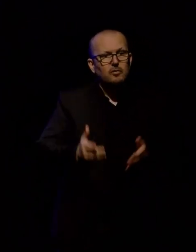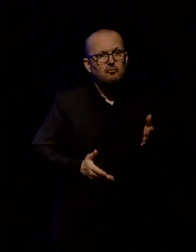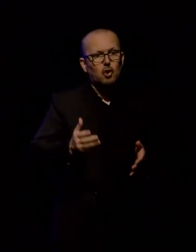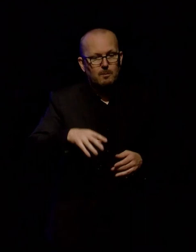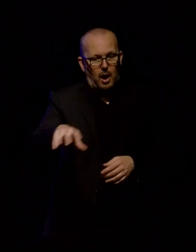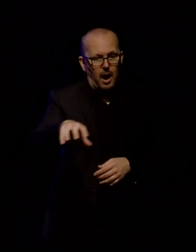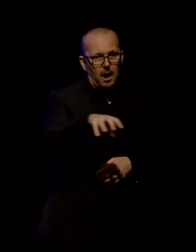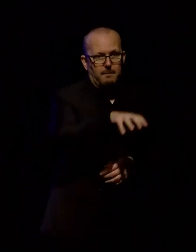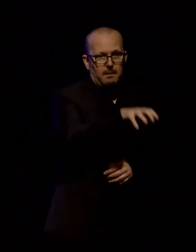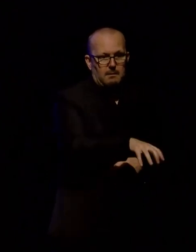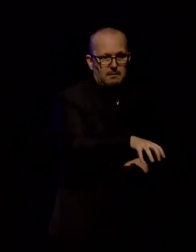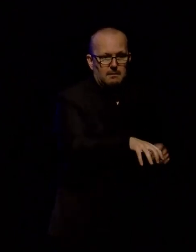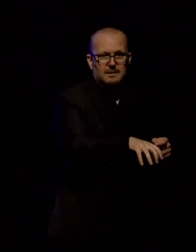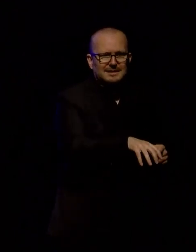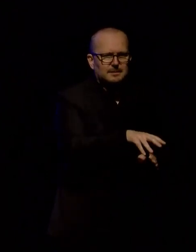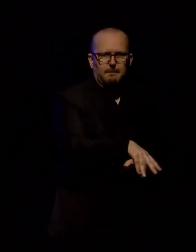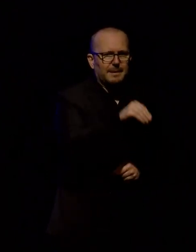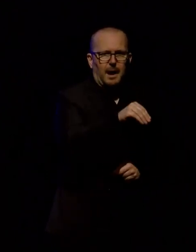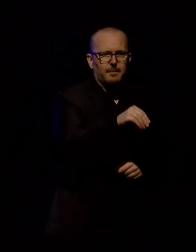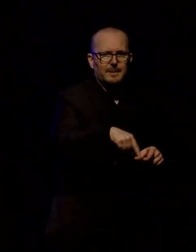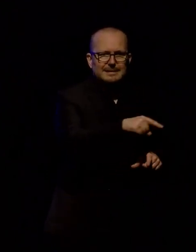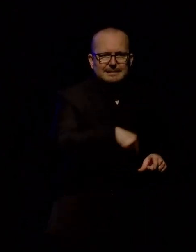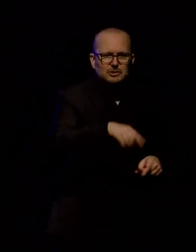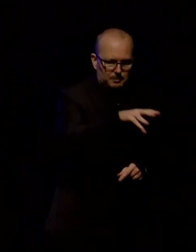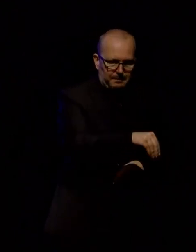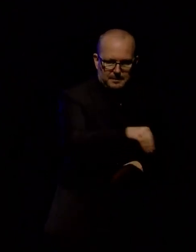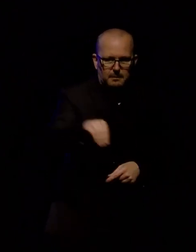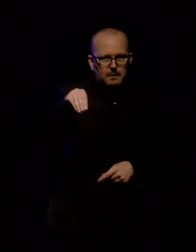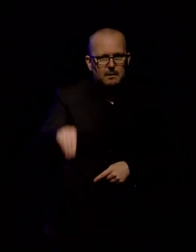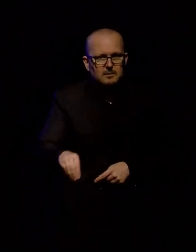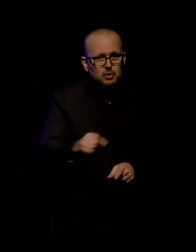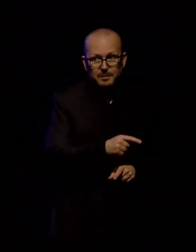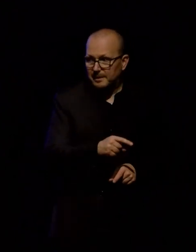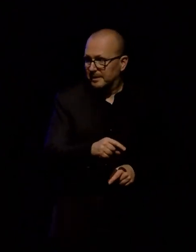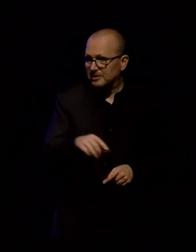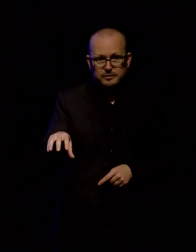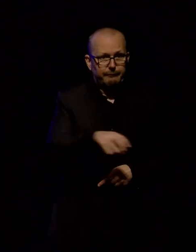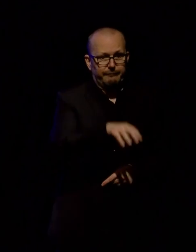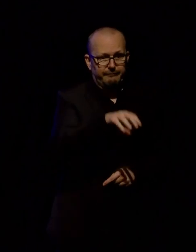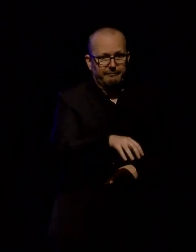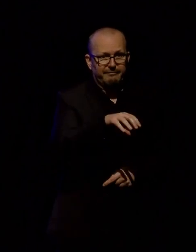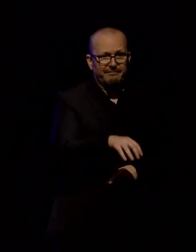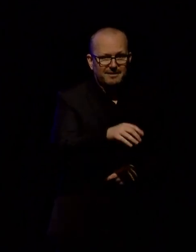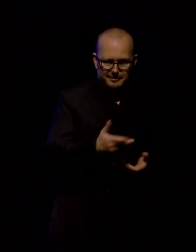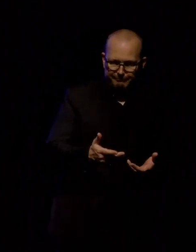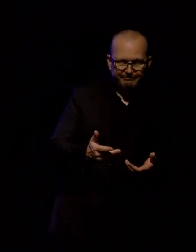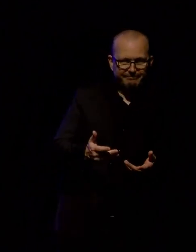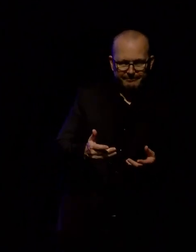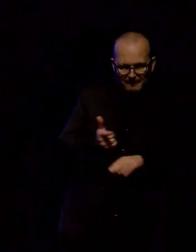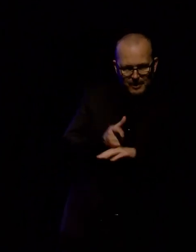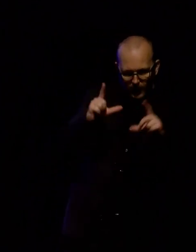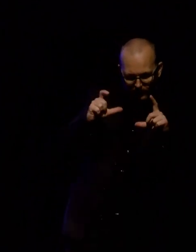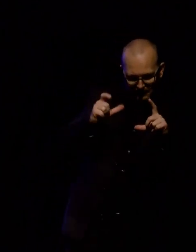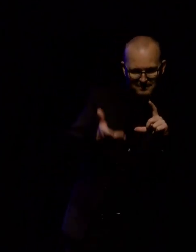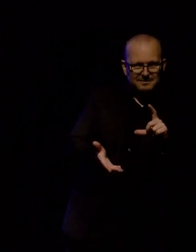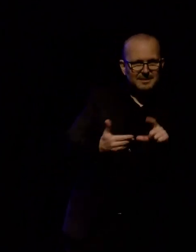up discs. My colleague Val took a really amazing video of the arm just kind of sadly just sending it, and it doesn't work. And also, the software